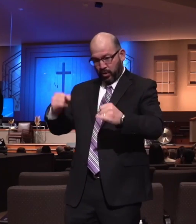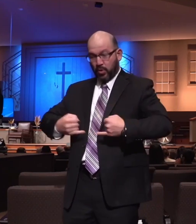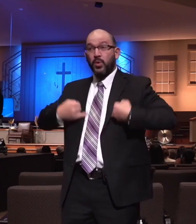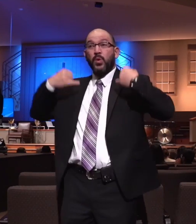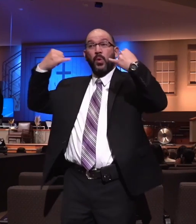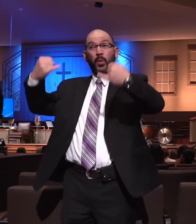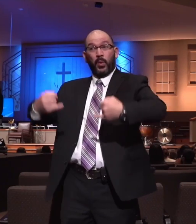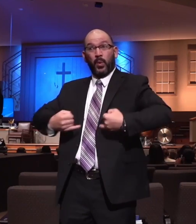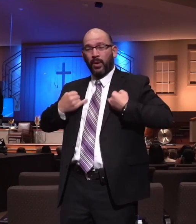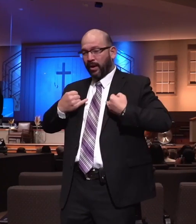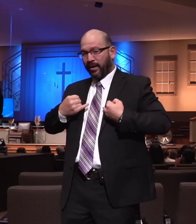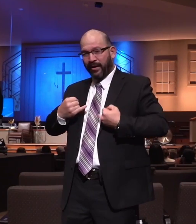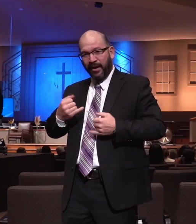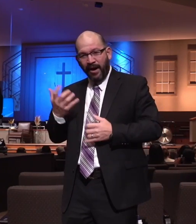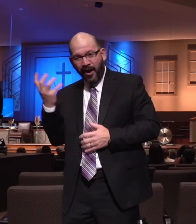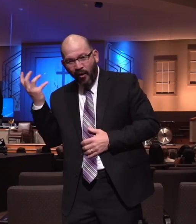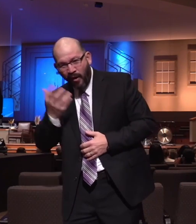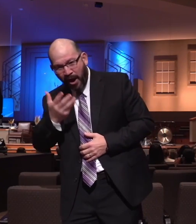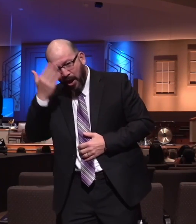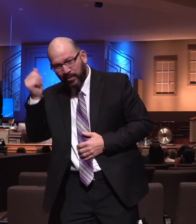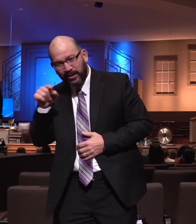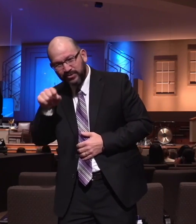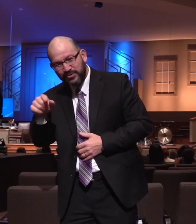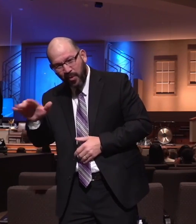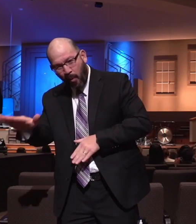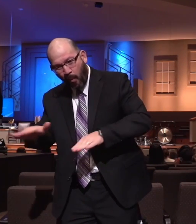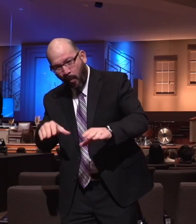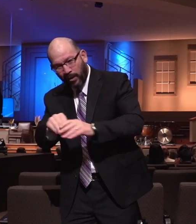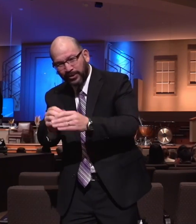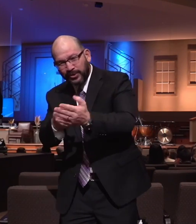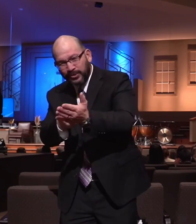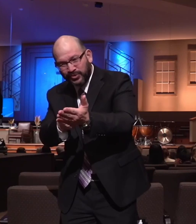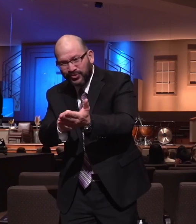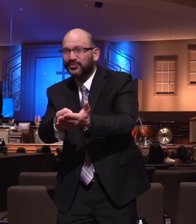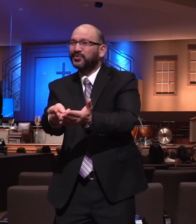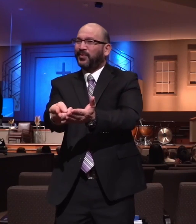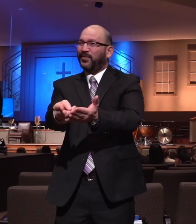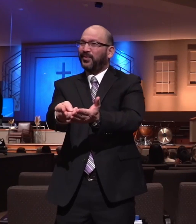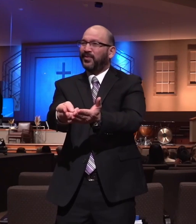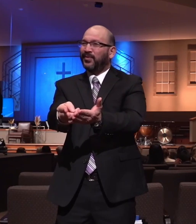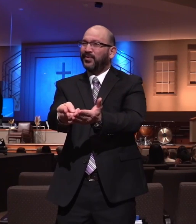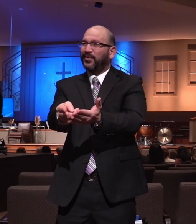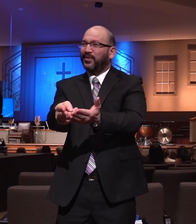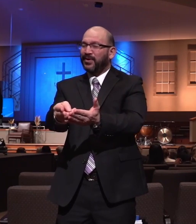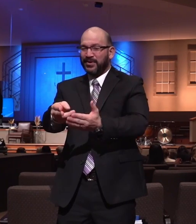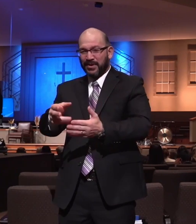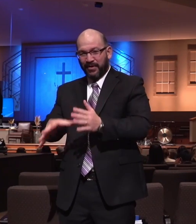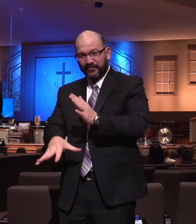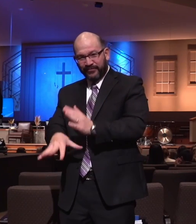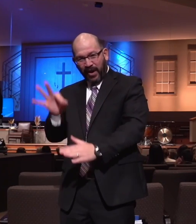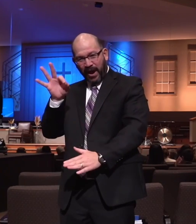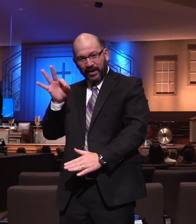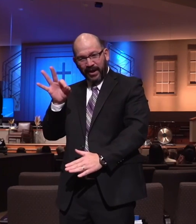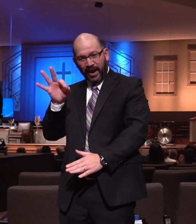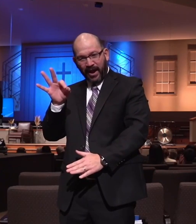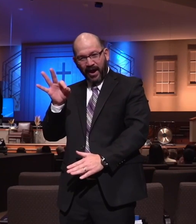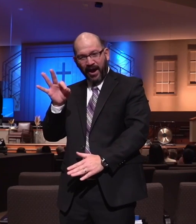rejoice greatly. Why? Because there was a, there was a parental revelation. There was an assessment that He had made